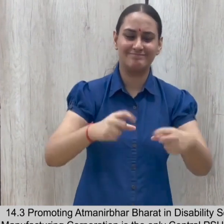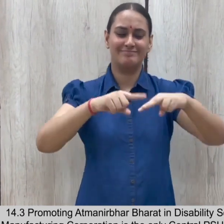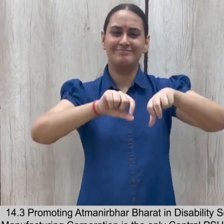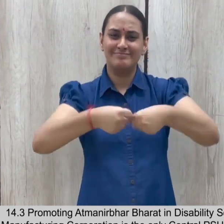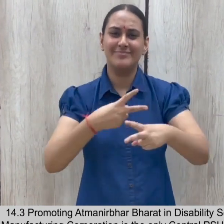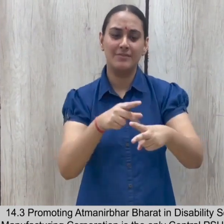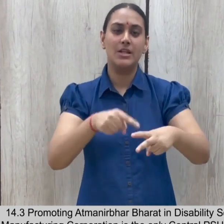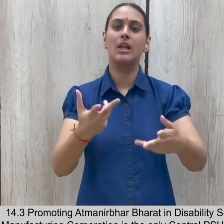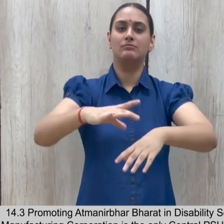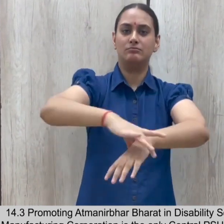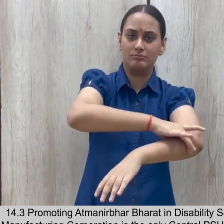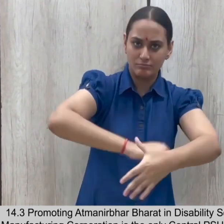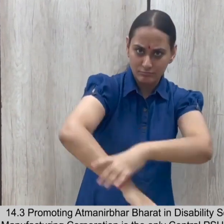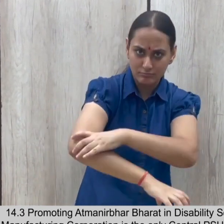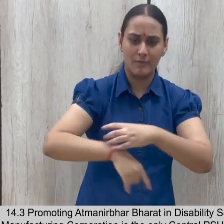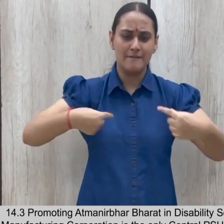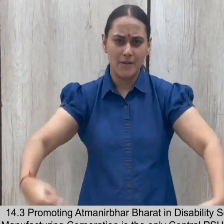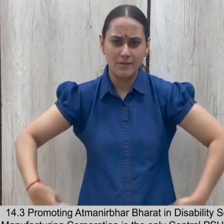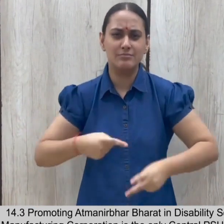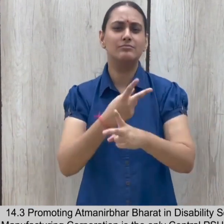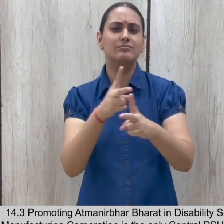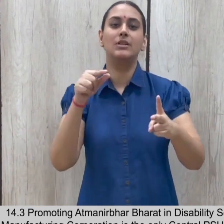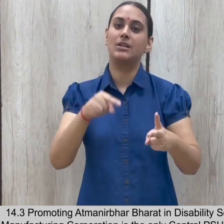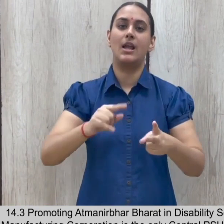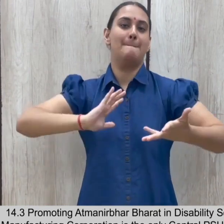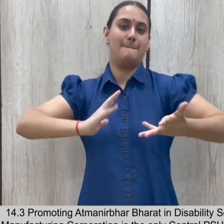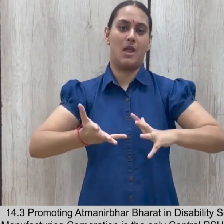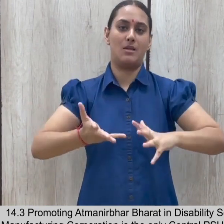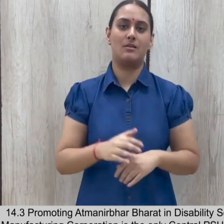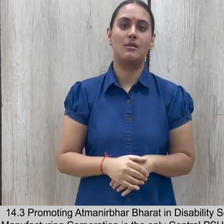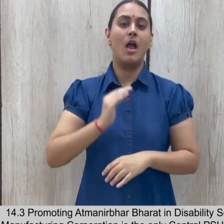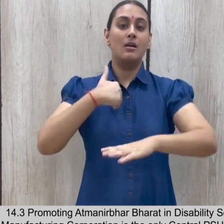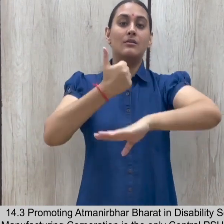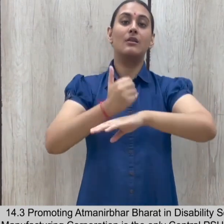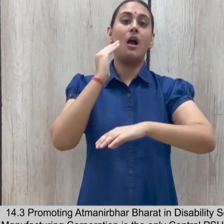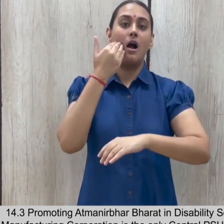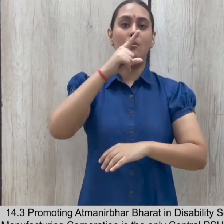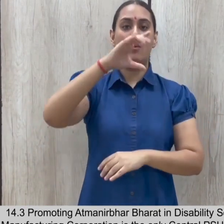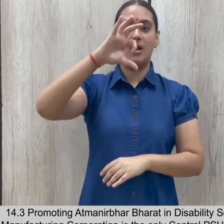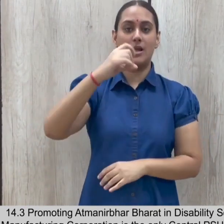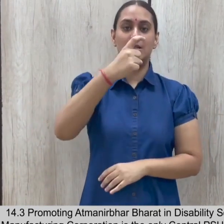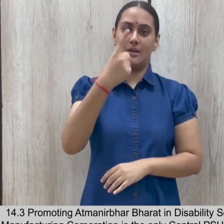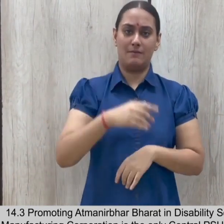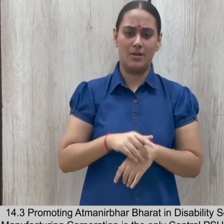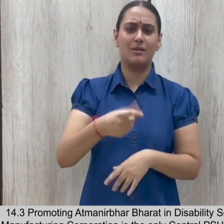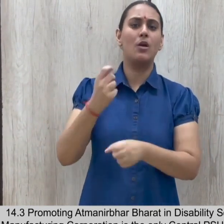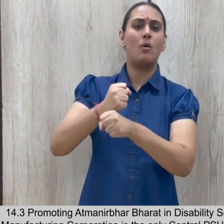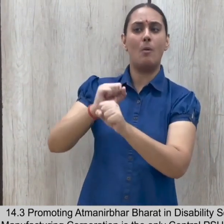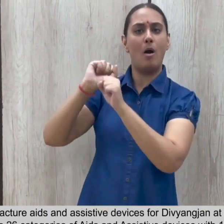Corporation is the only central PSU under DEPWD setup in the year